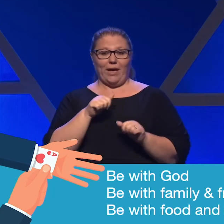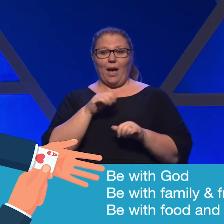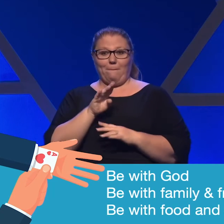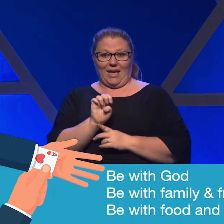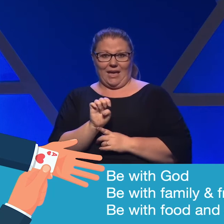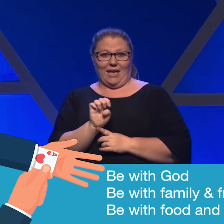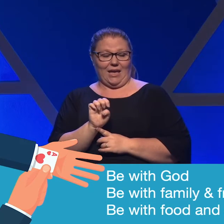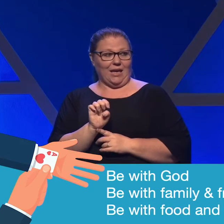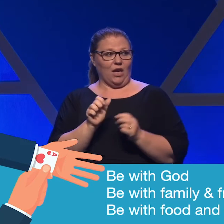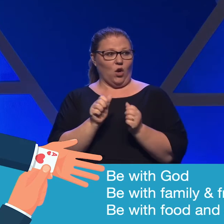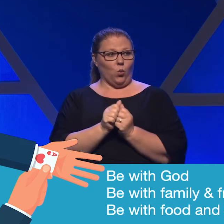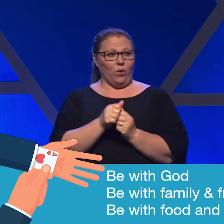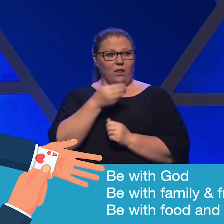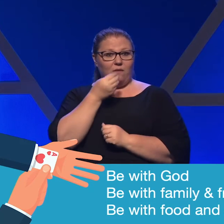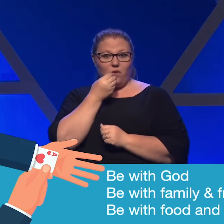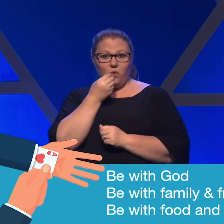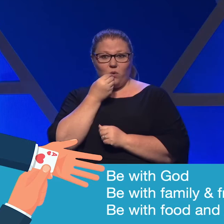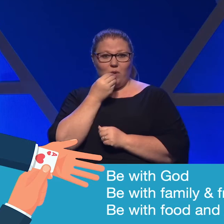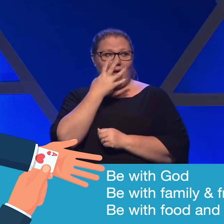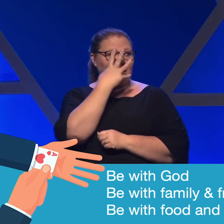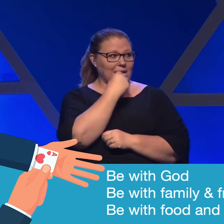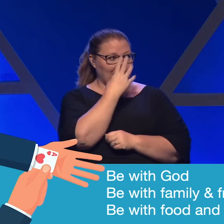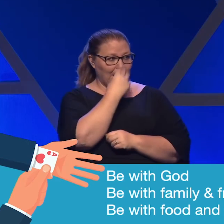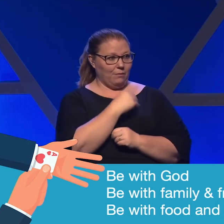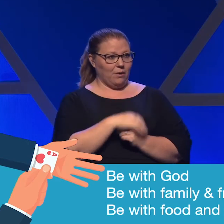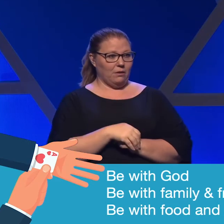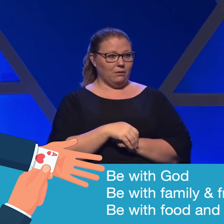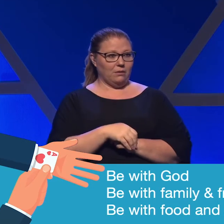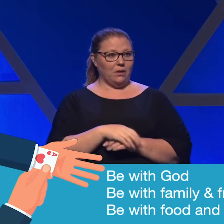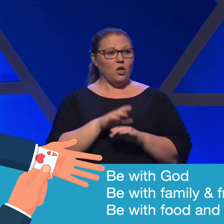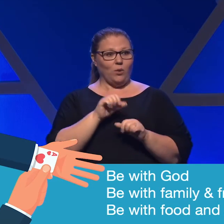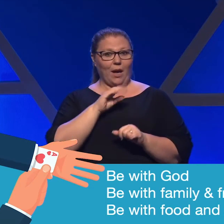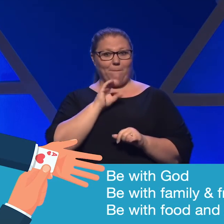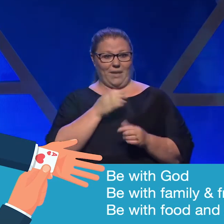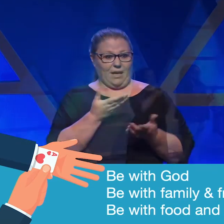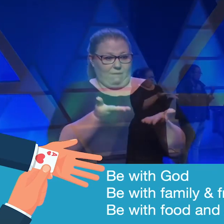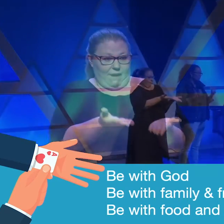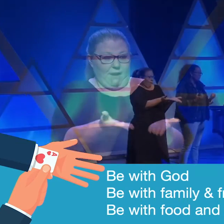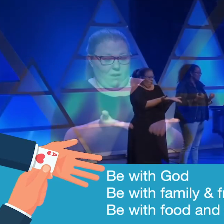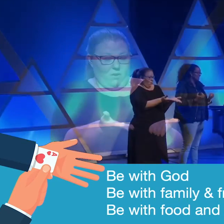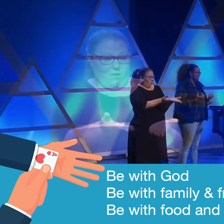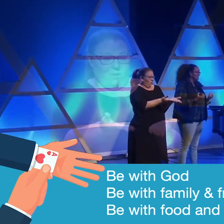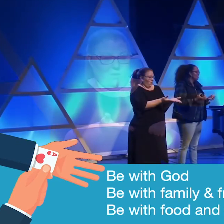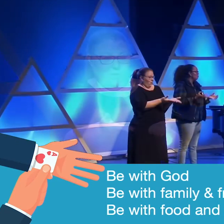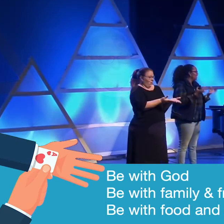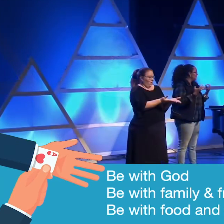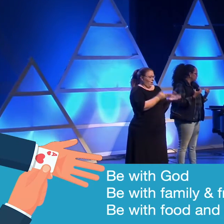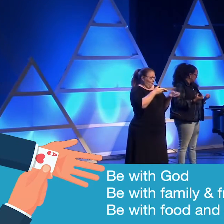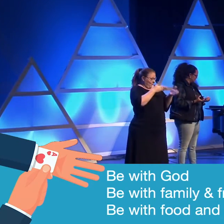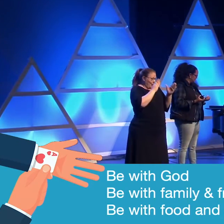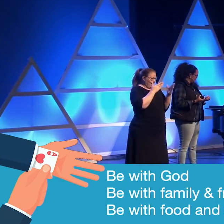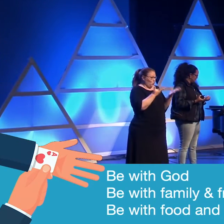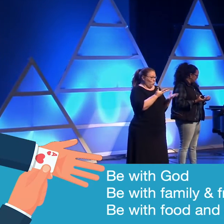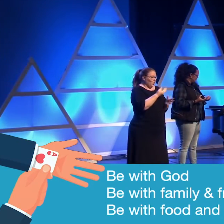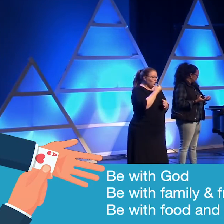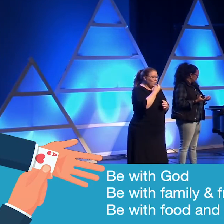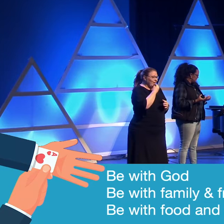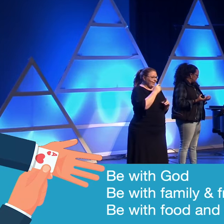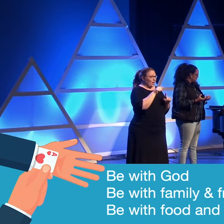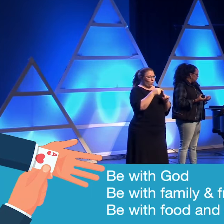with food and sleep. You can be present to what you eat and when you eat.